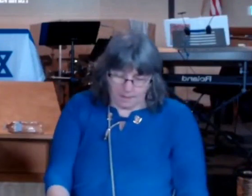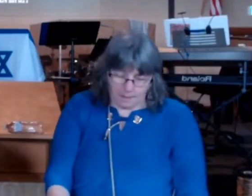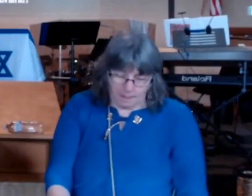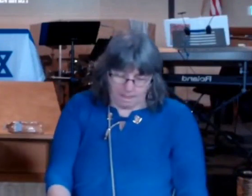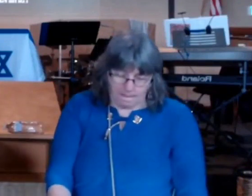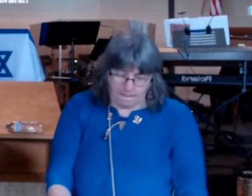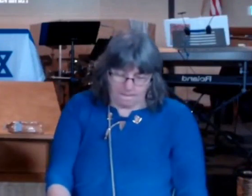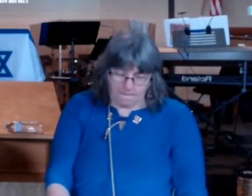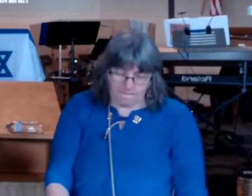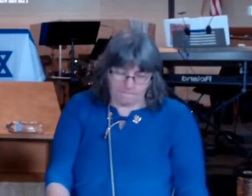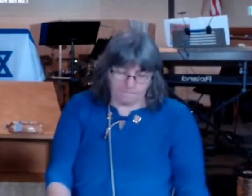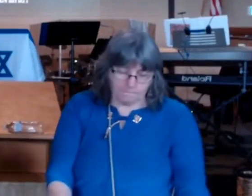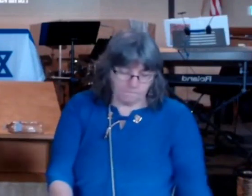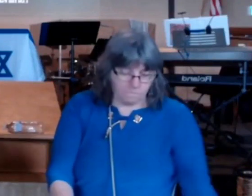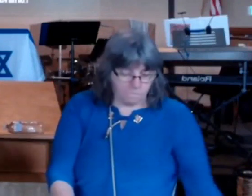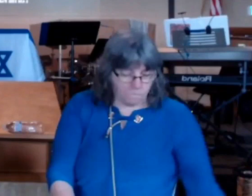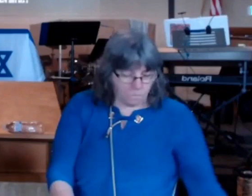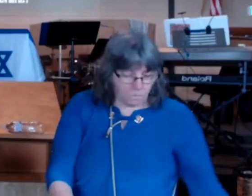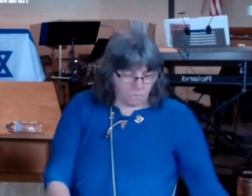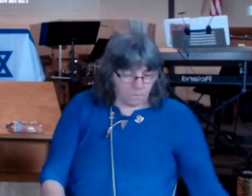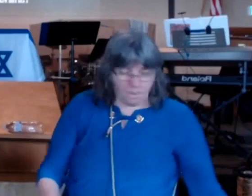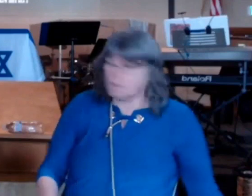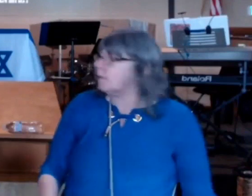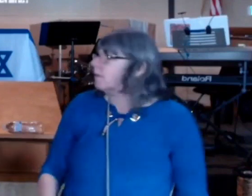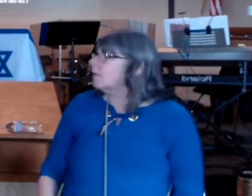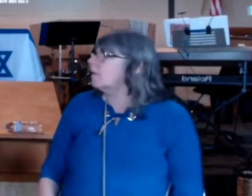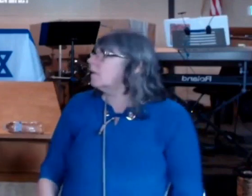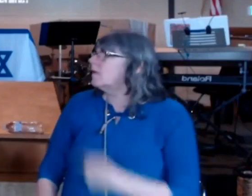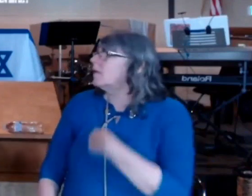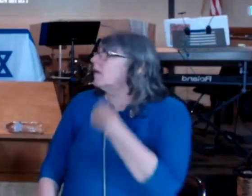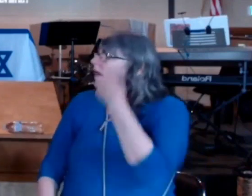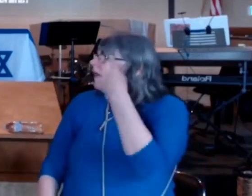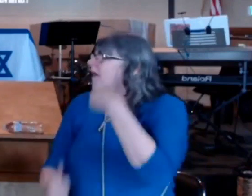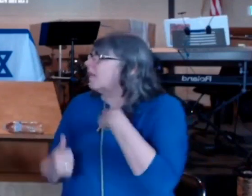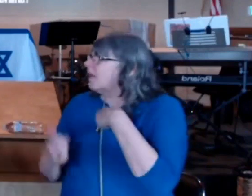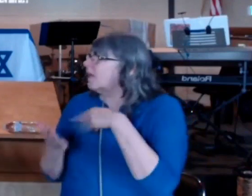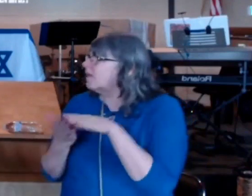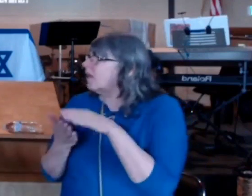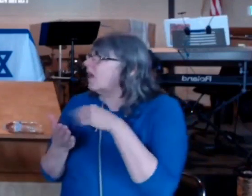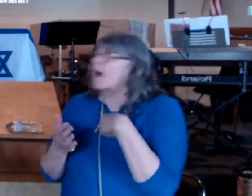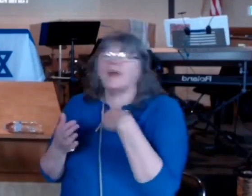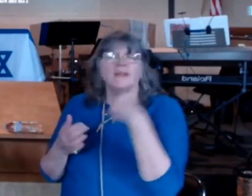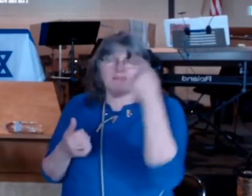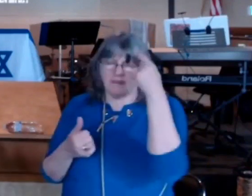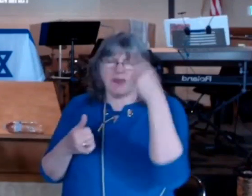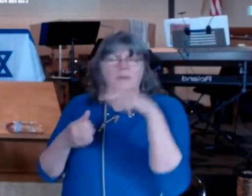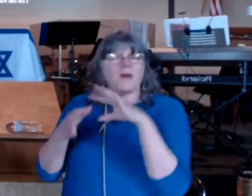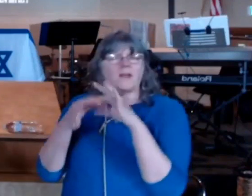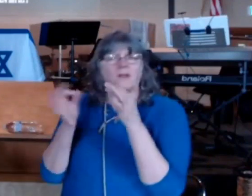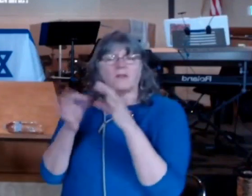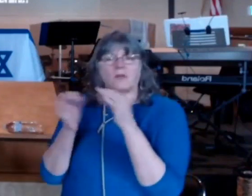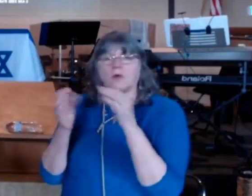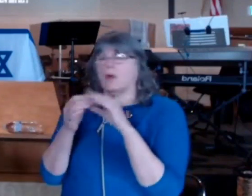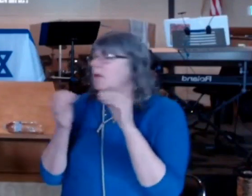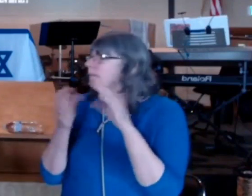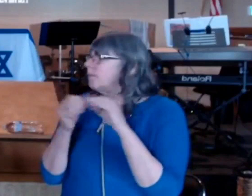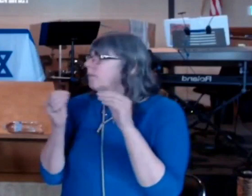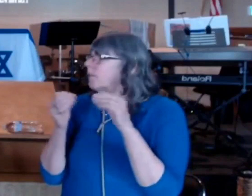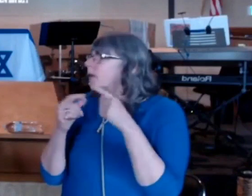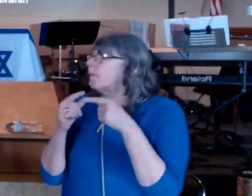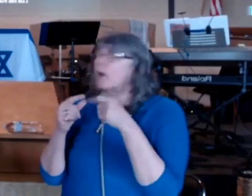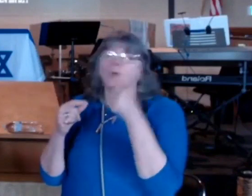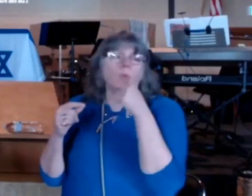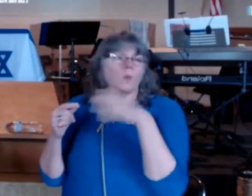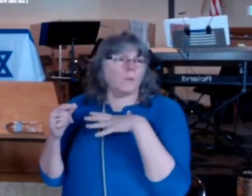you know I don't know if I said it to you I always think about that story it's a true story about the